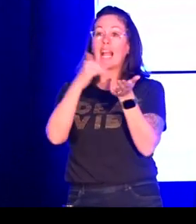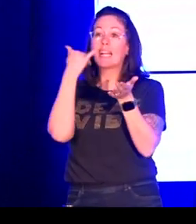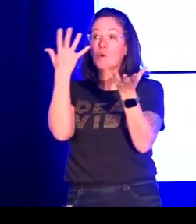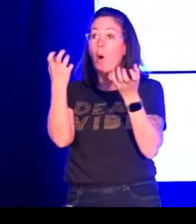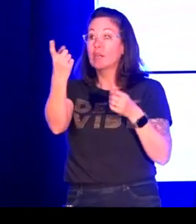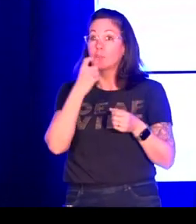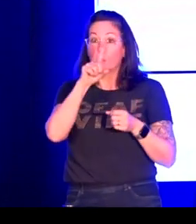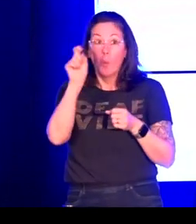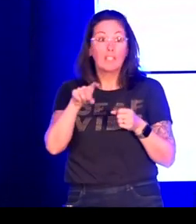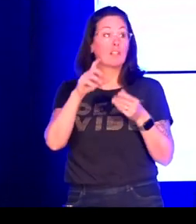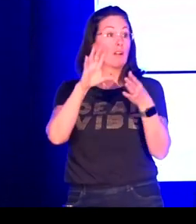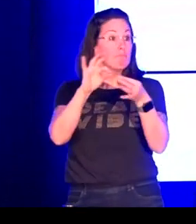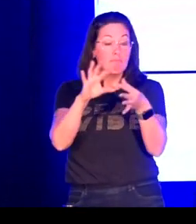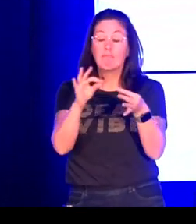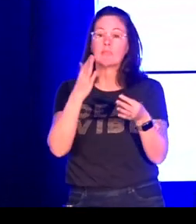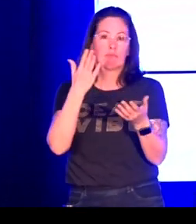I think I'm beyond my time.